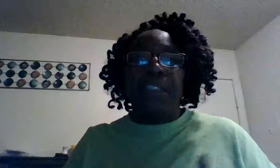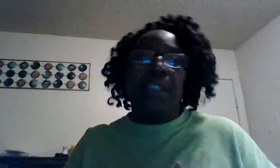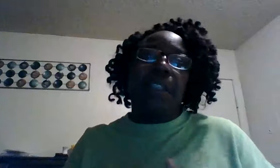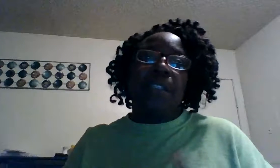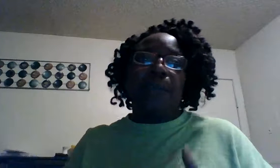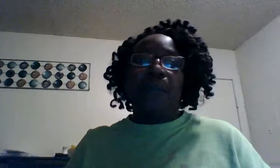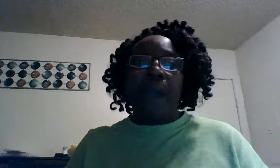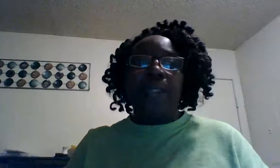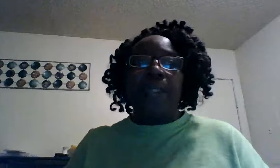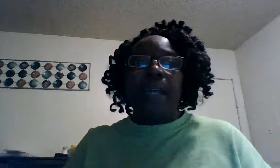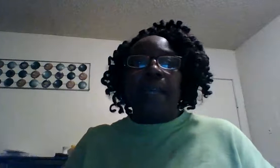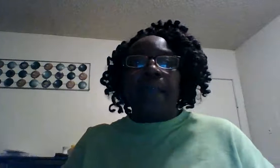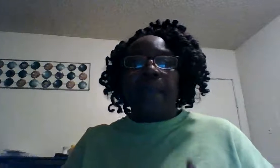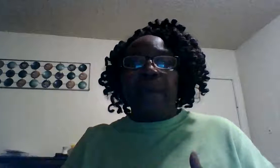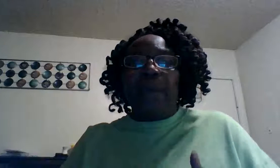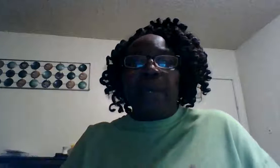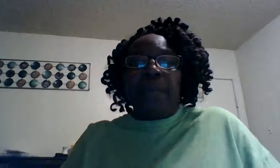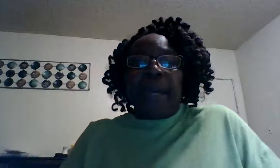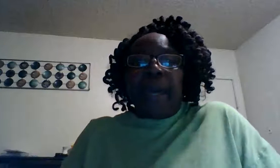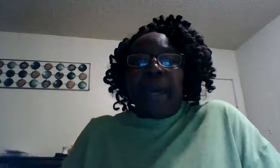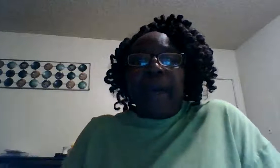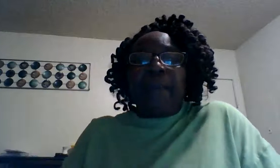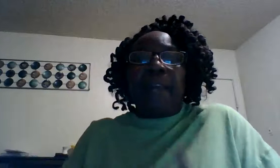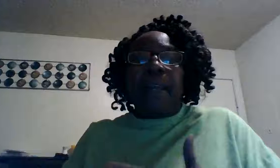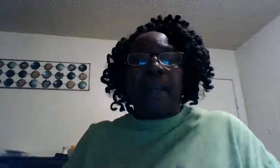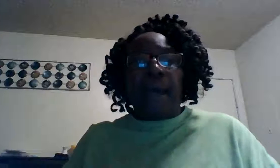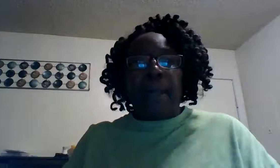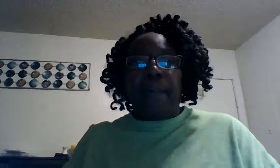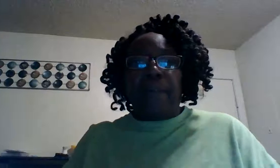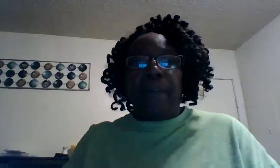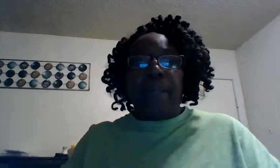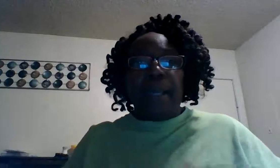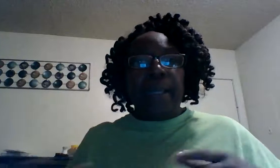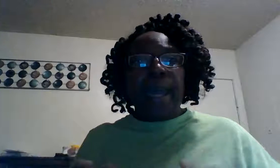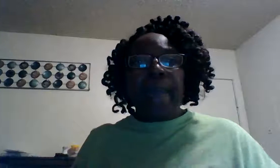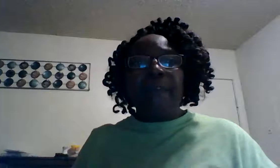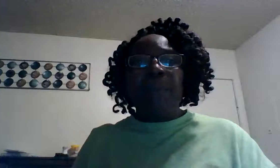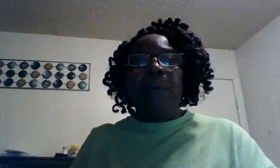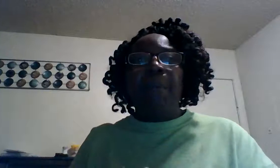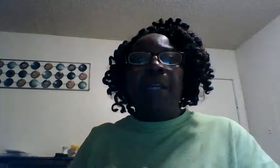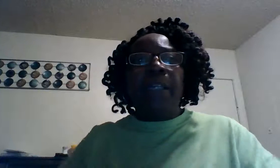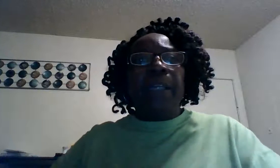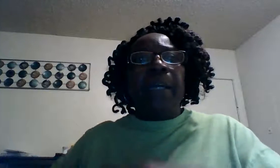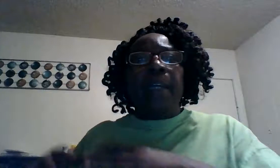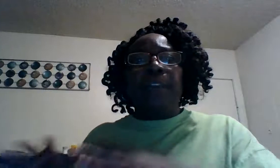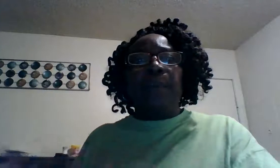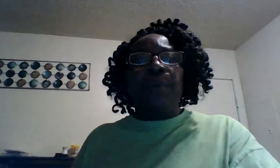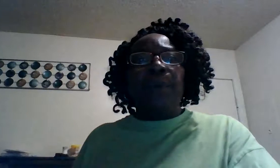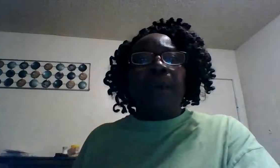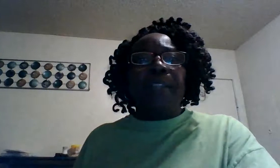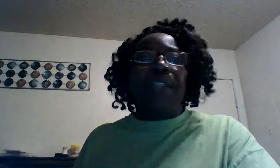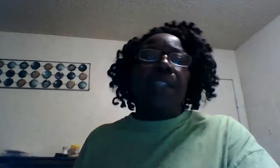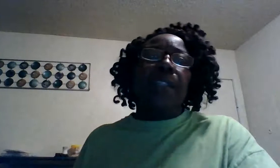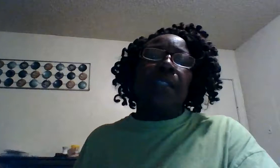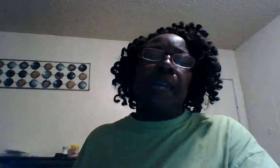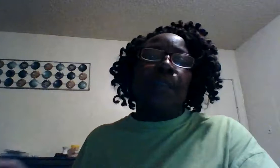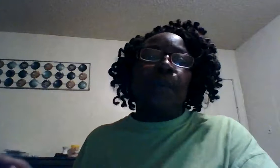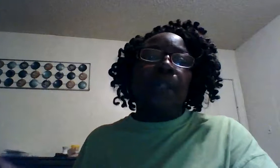jesus christ that we may have that life and have it more abundantly through christ jesus as we